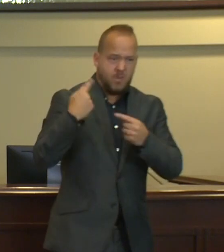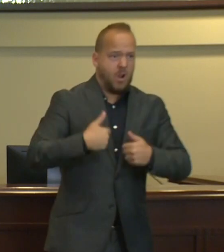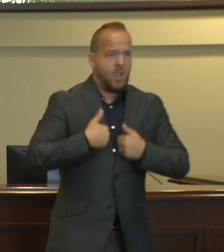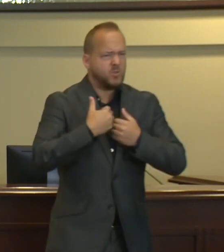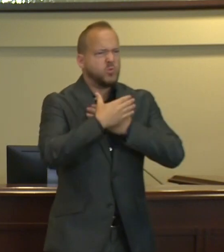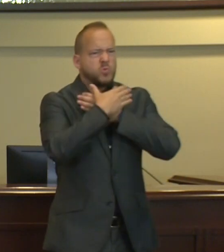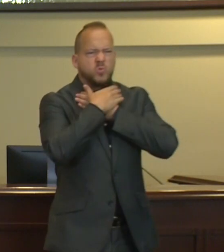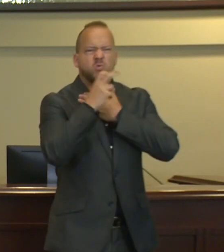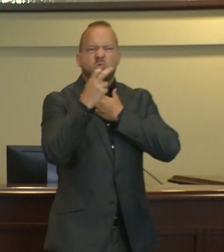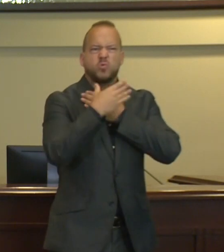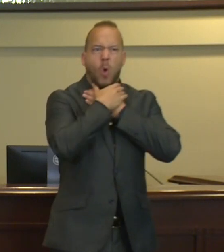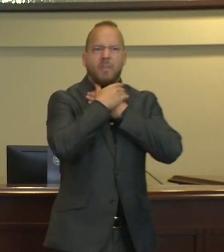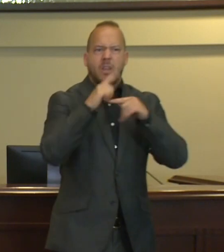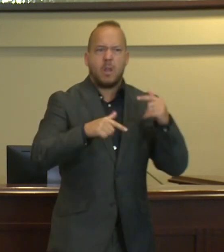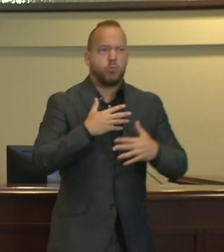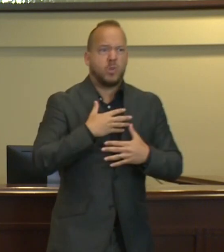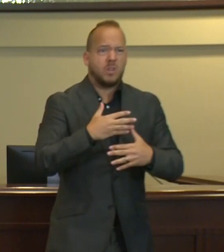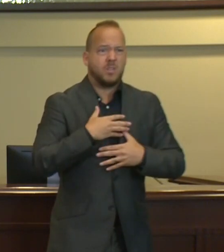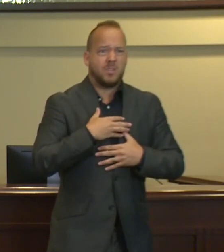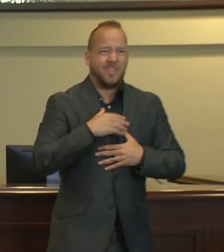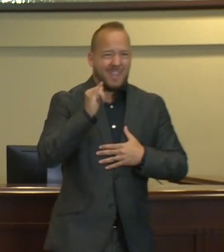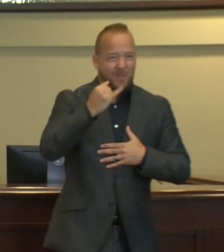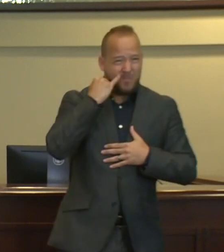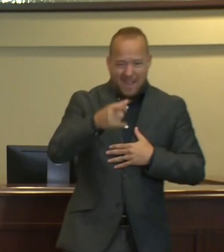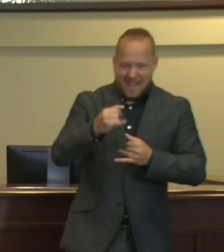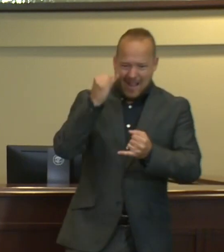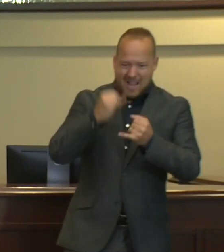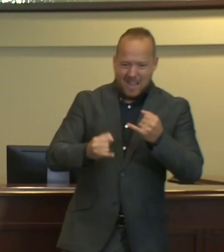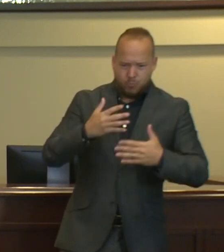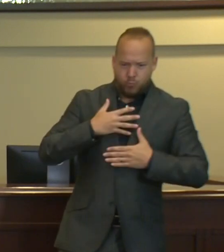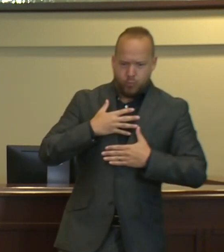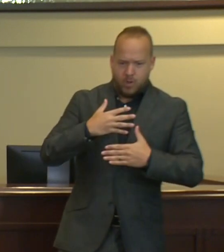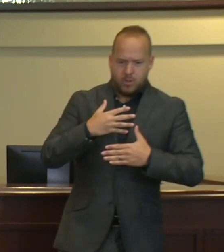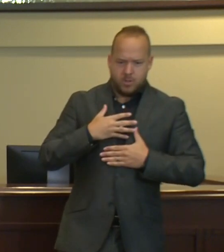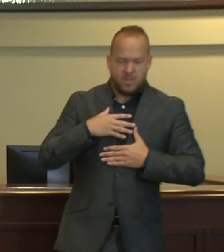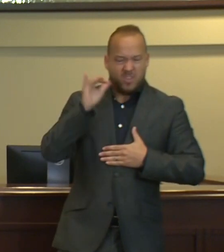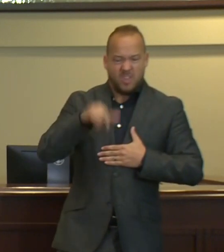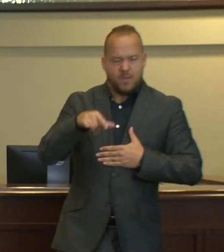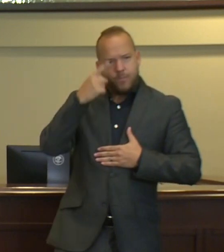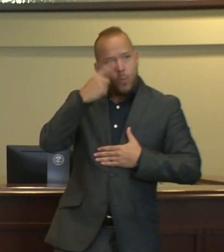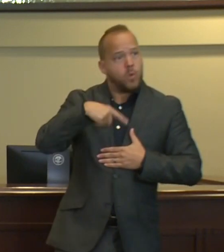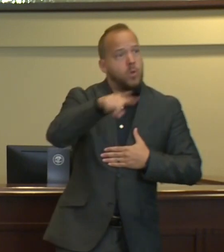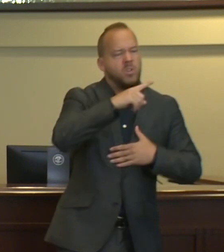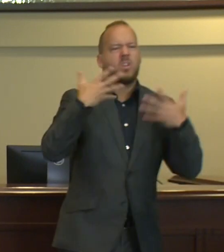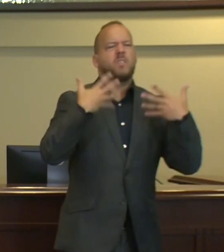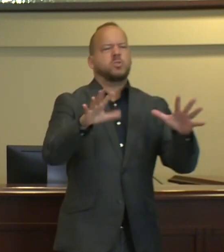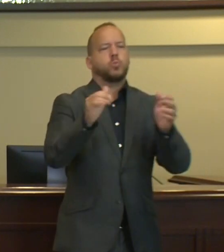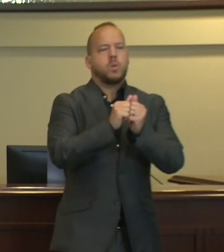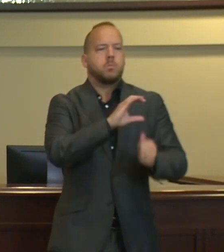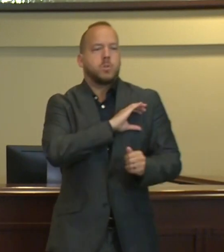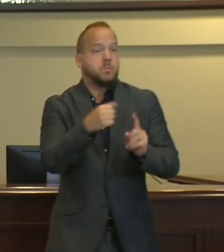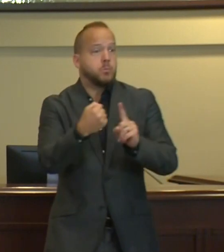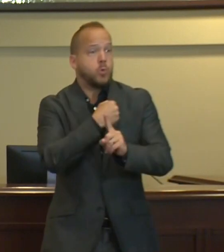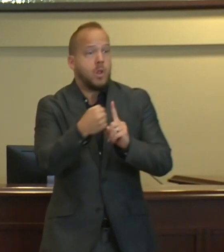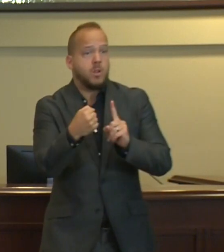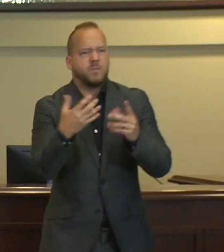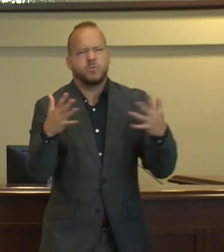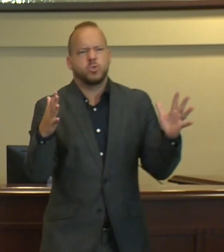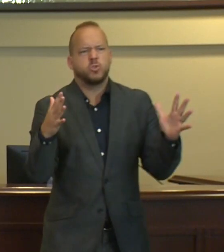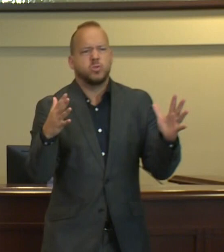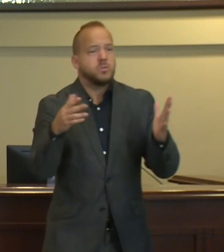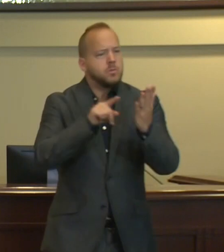breath at the hands of police brutality, and metaphorically, as a community who was struggling under the weight of racism.